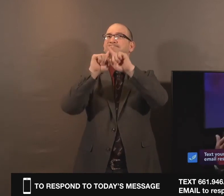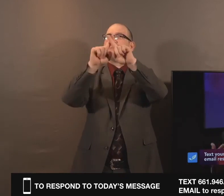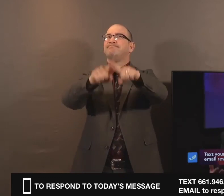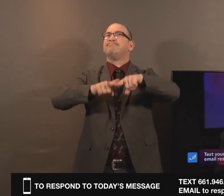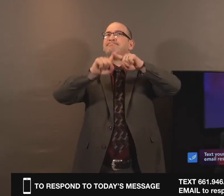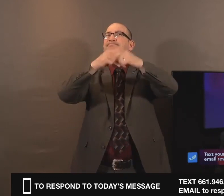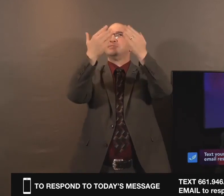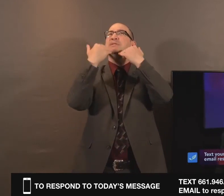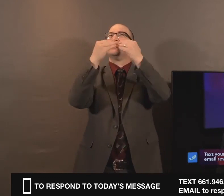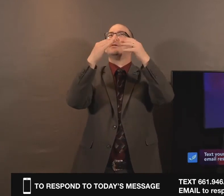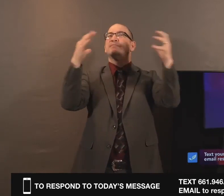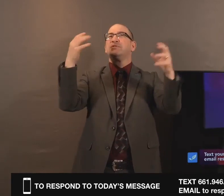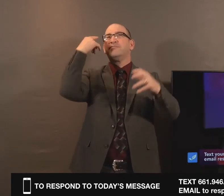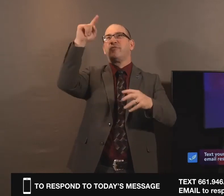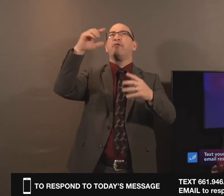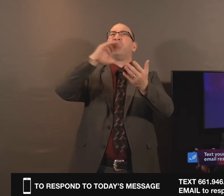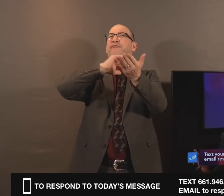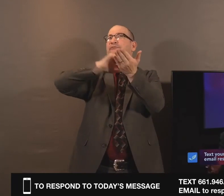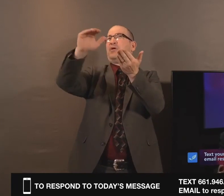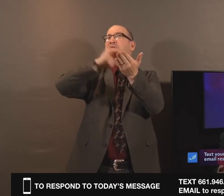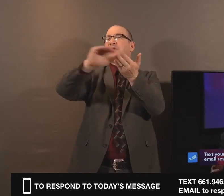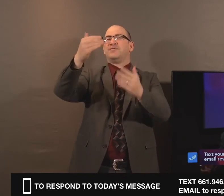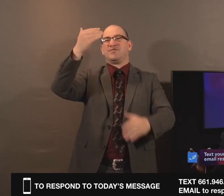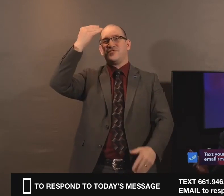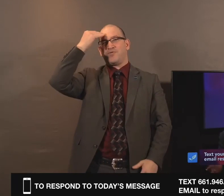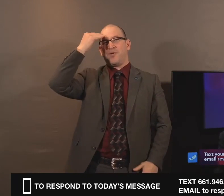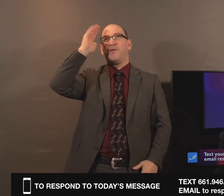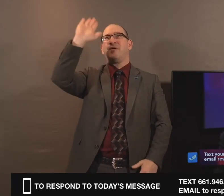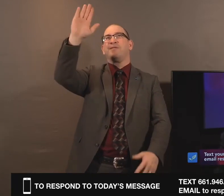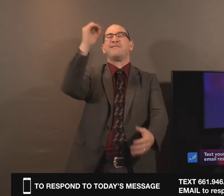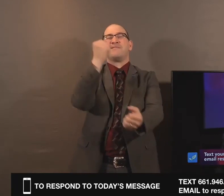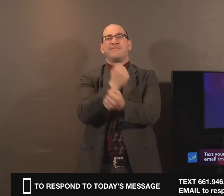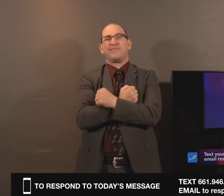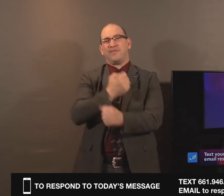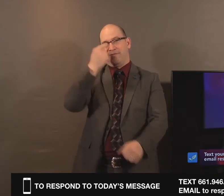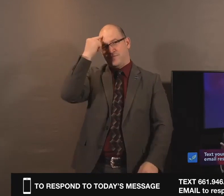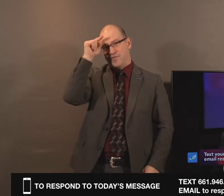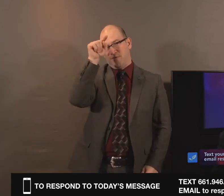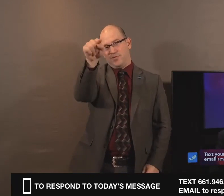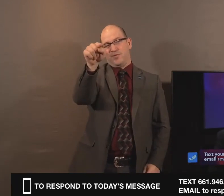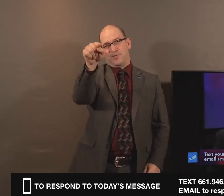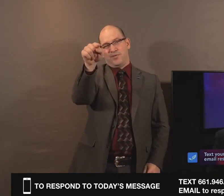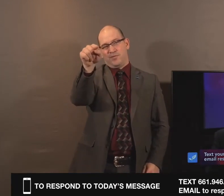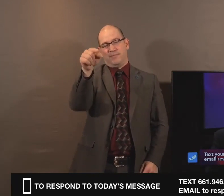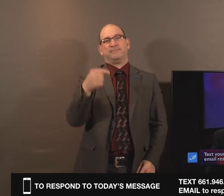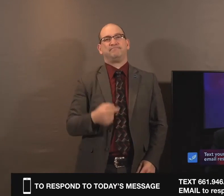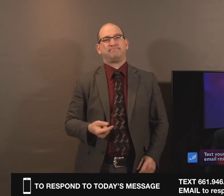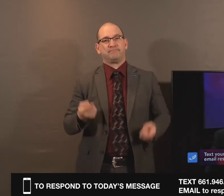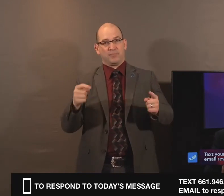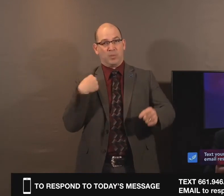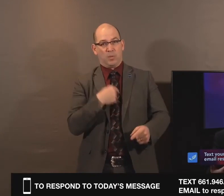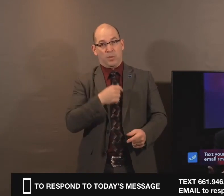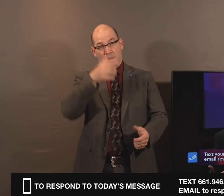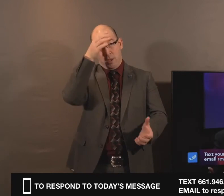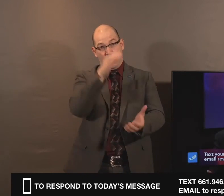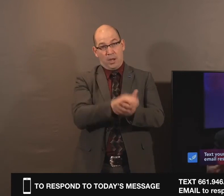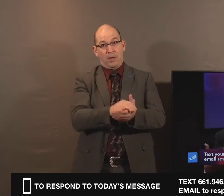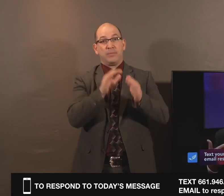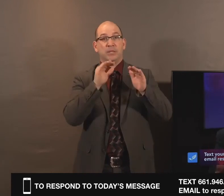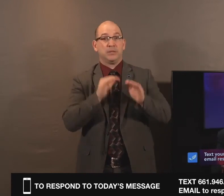thank him for his forgiveness, to know that he loves you and he is for you. And when we as husbands and children forget